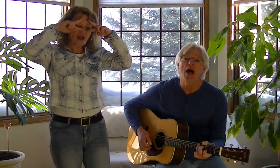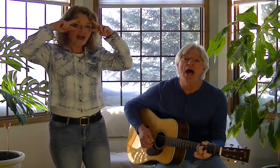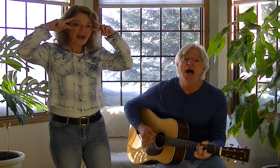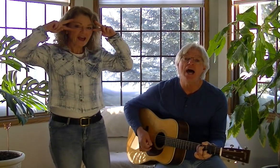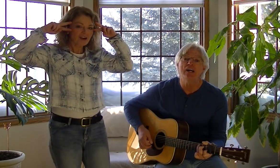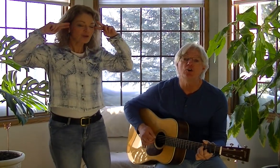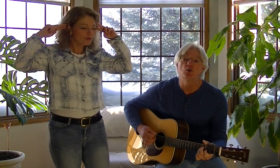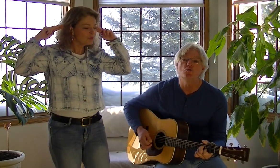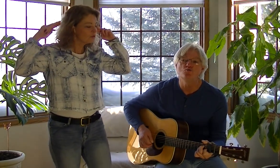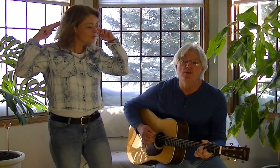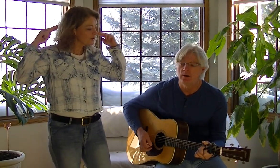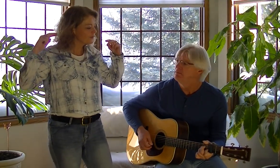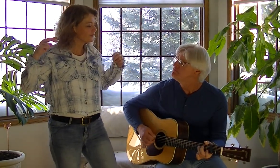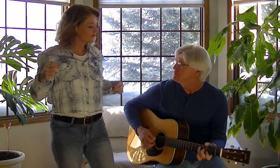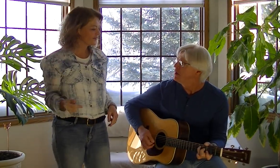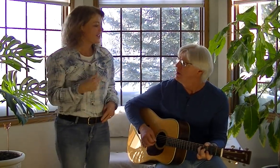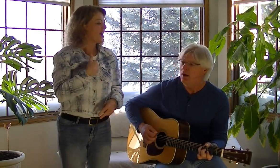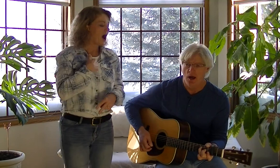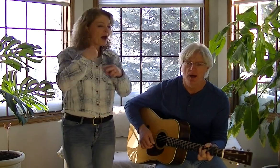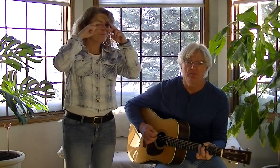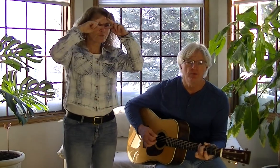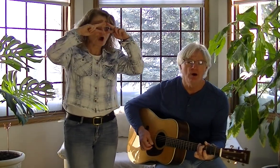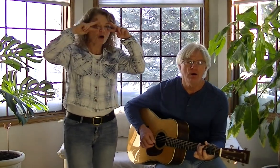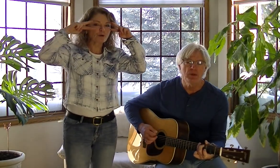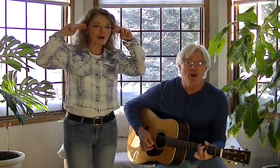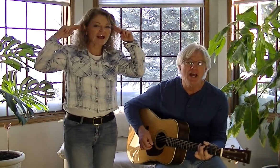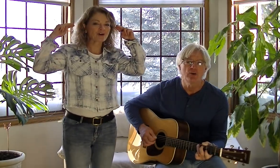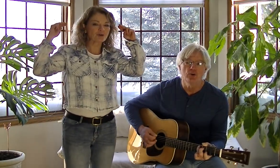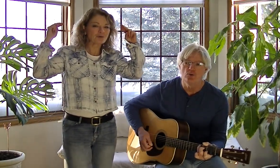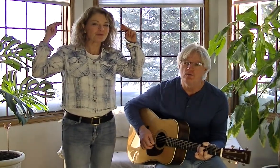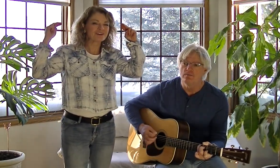raccoon. I'm Robbie Raccoon.